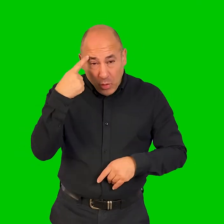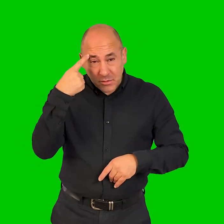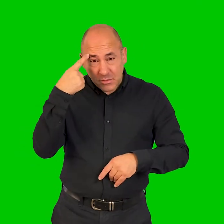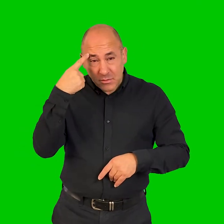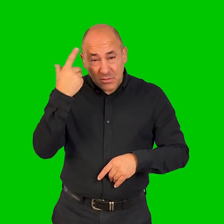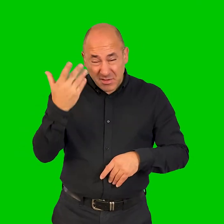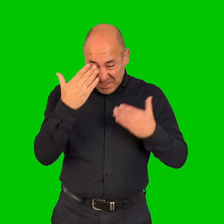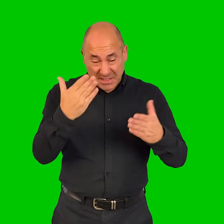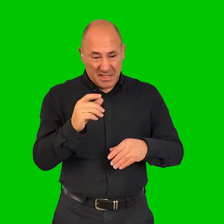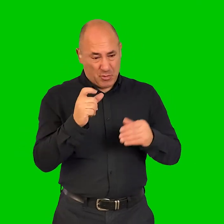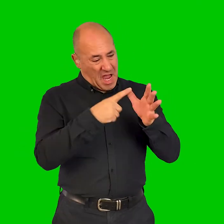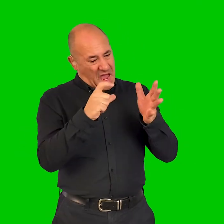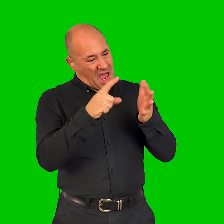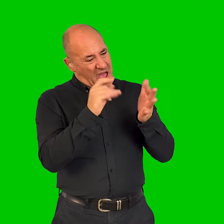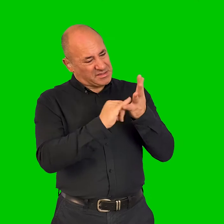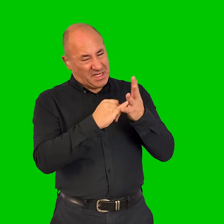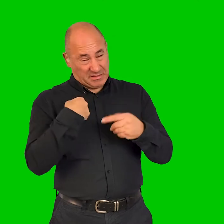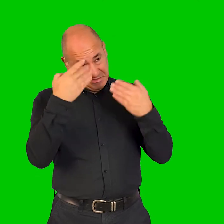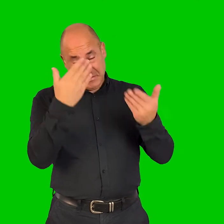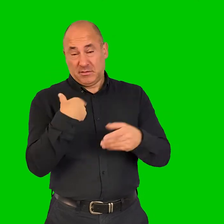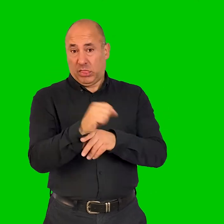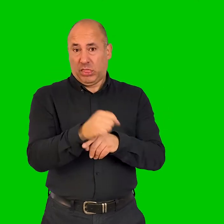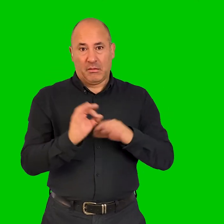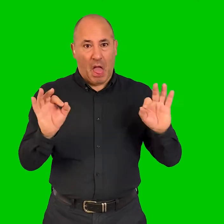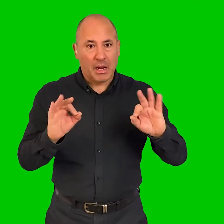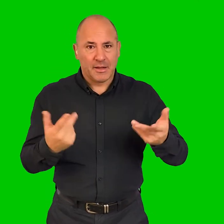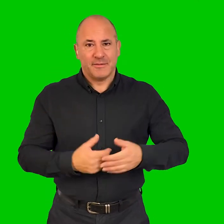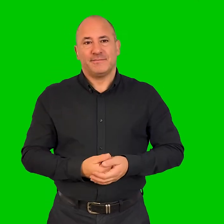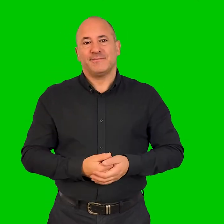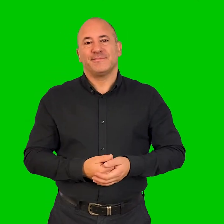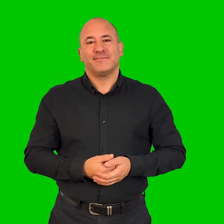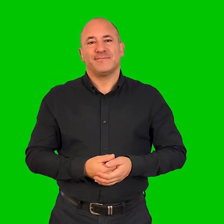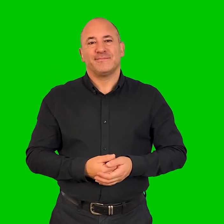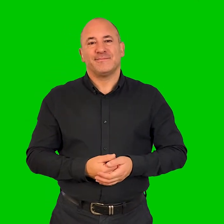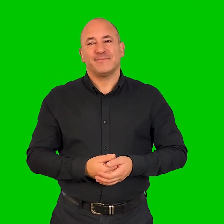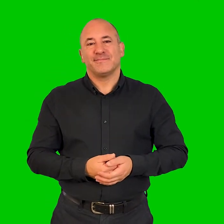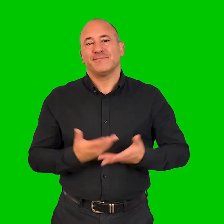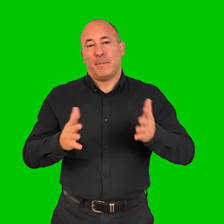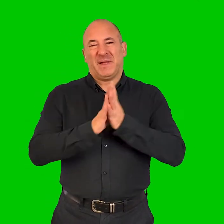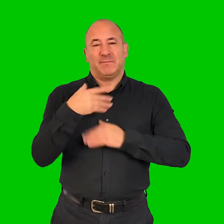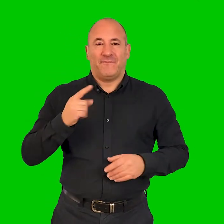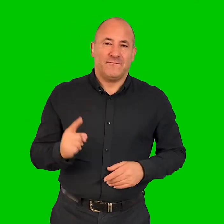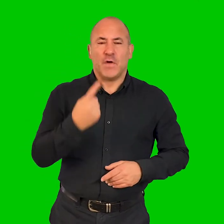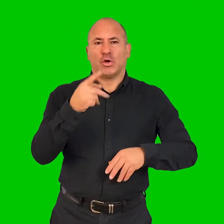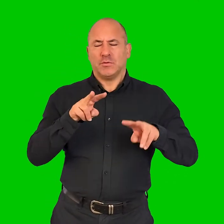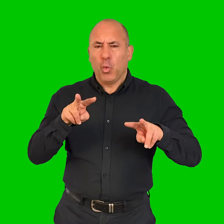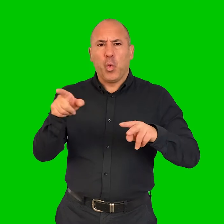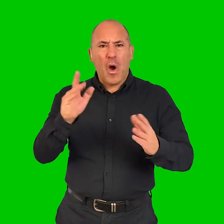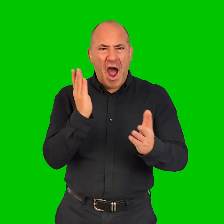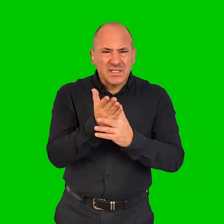sector or for my work. But I just didn't even consider that, I didn't even know of it. And so, my first encounter with access